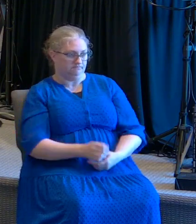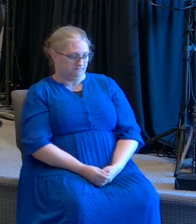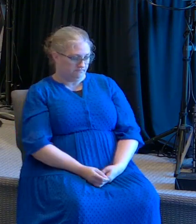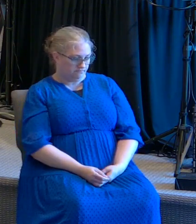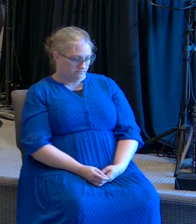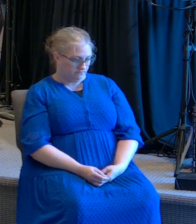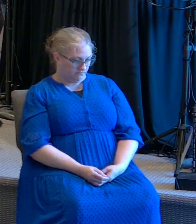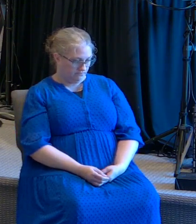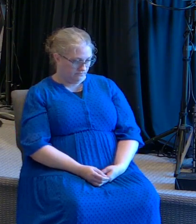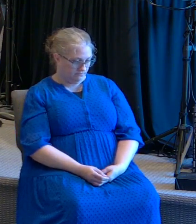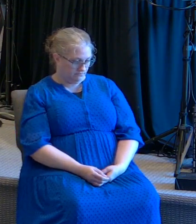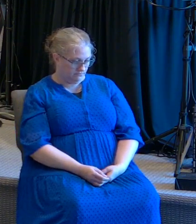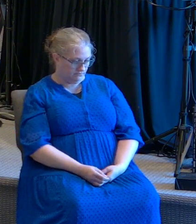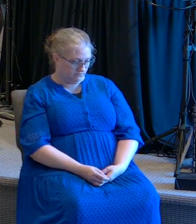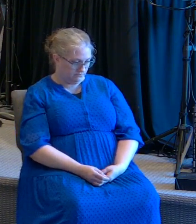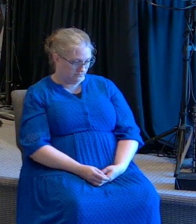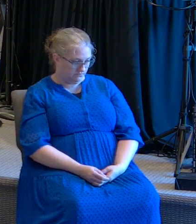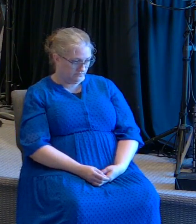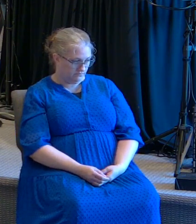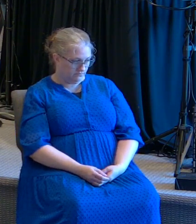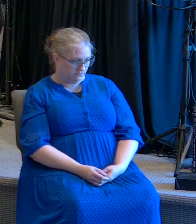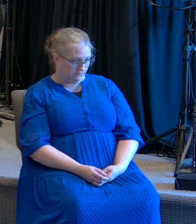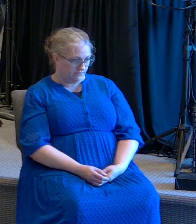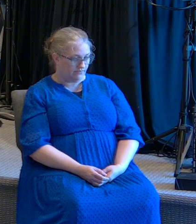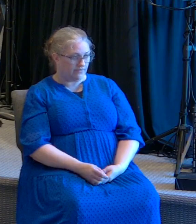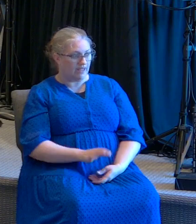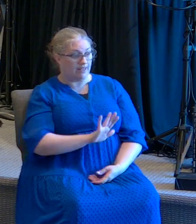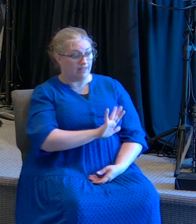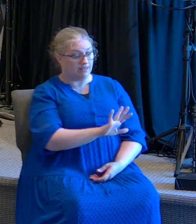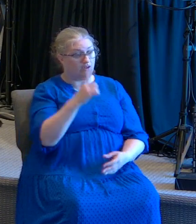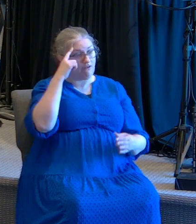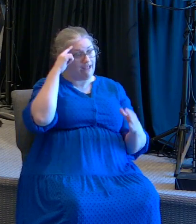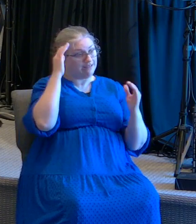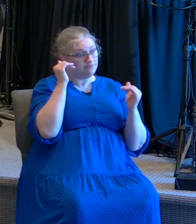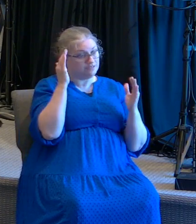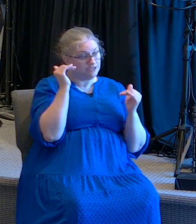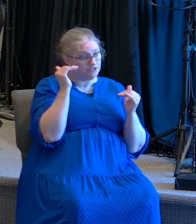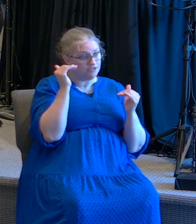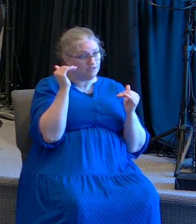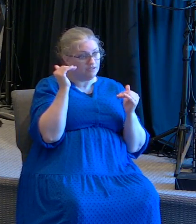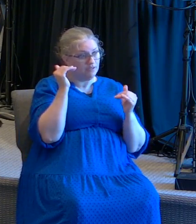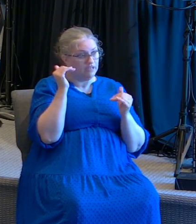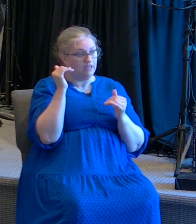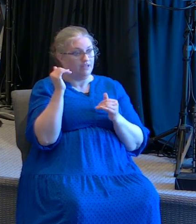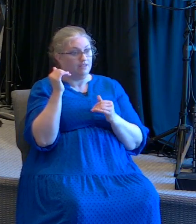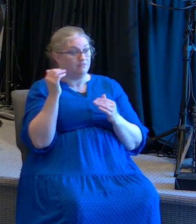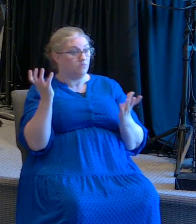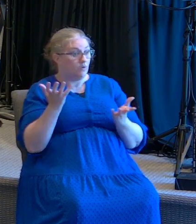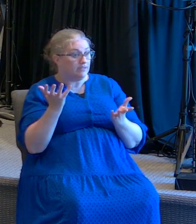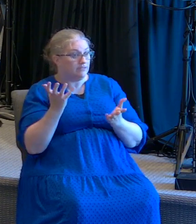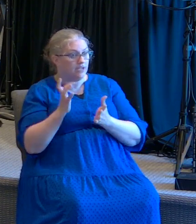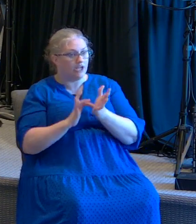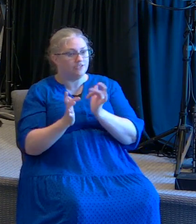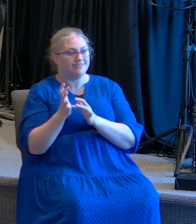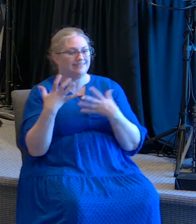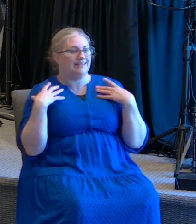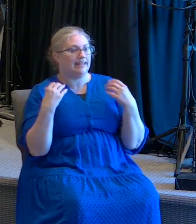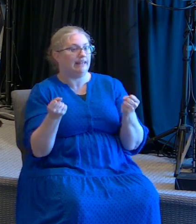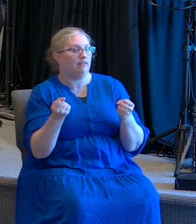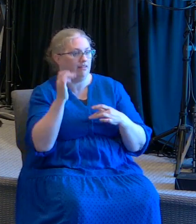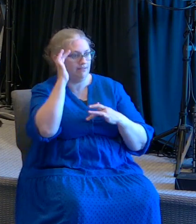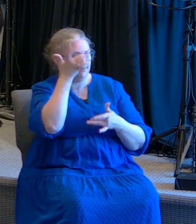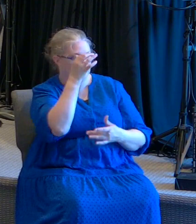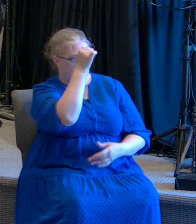prioridad de Jesús. Their expectation was for Jesus to heal him. Y había una gran